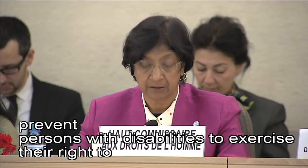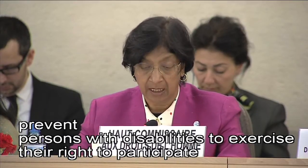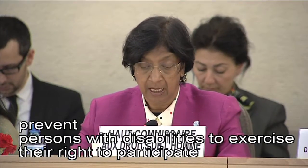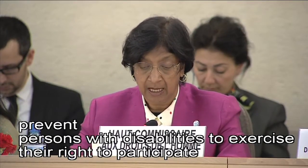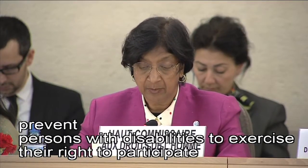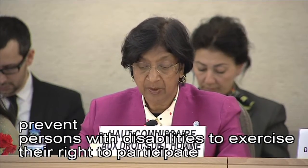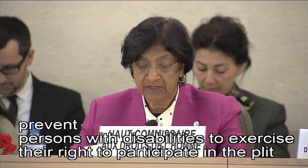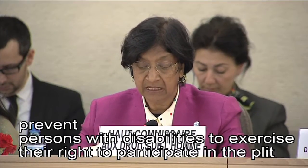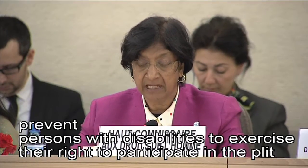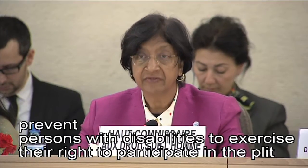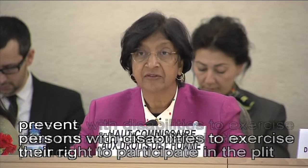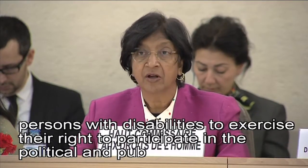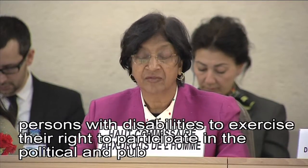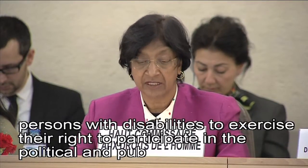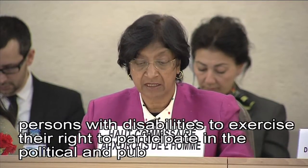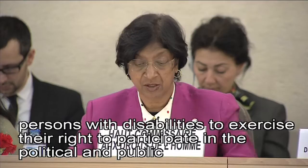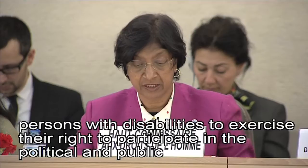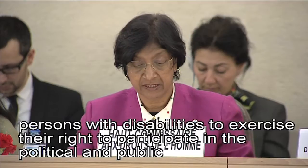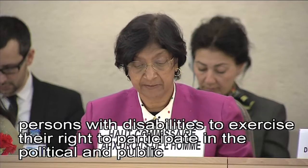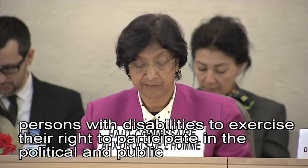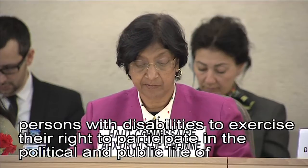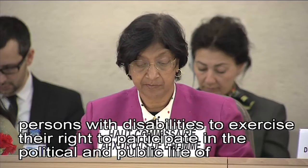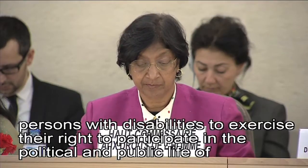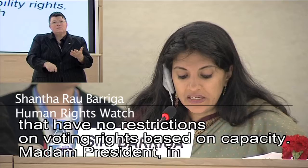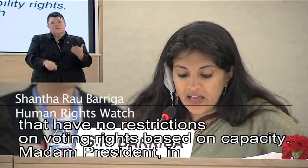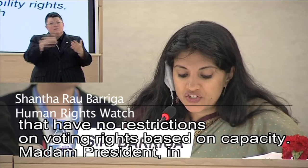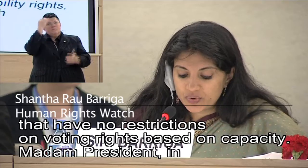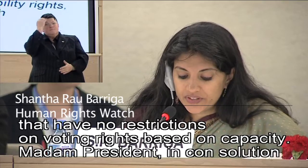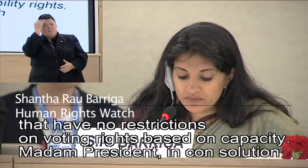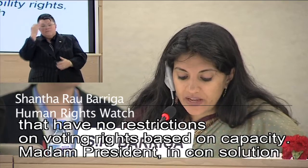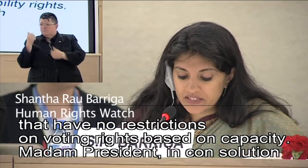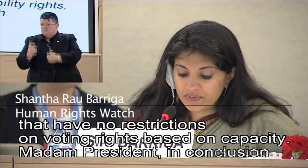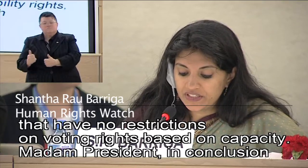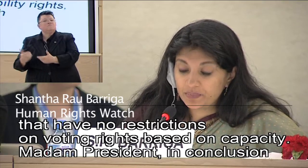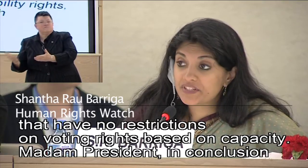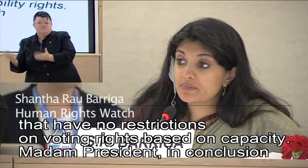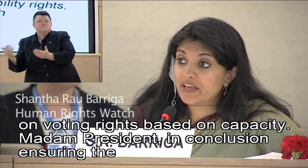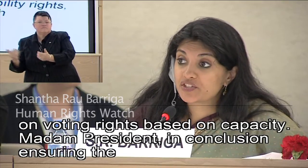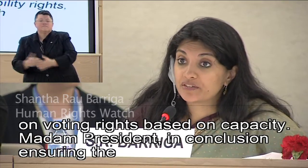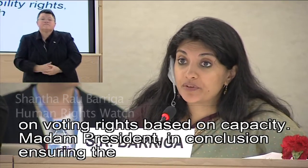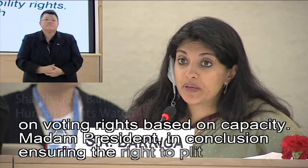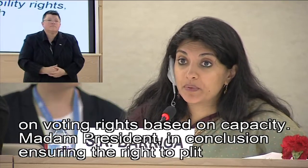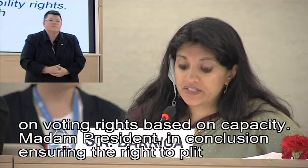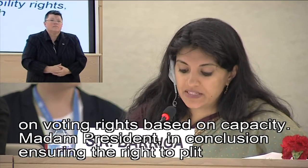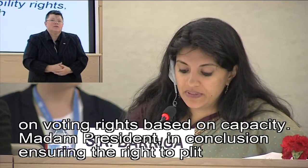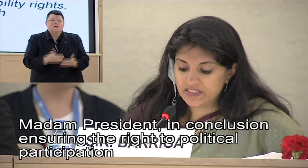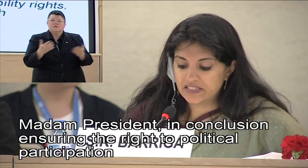and public life of their countries. Ensuring the right to political participation for people with disabilities